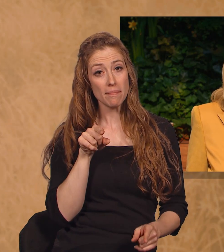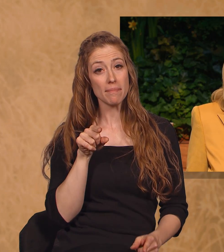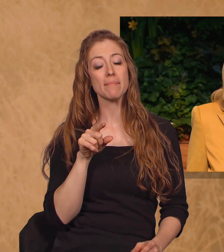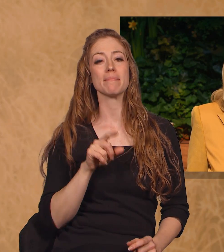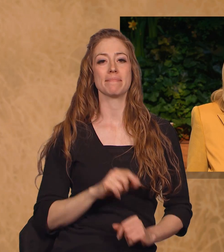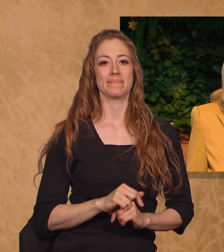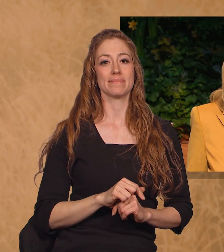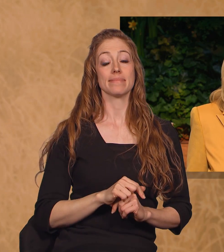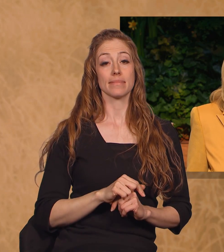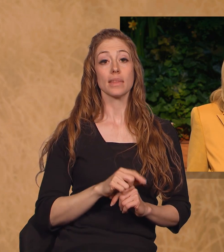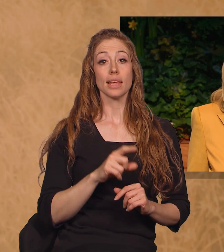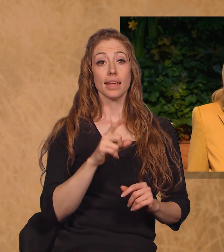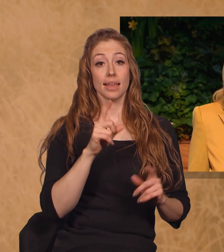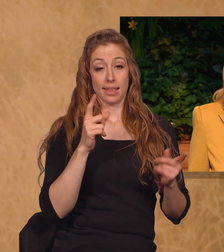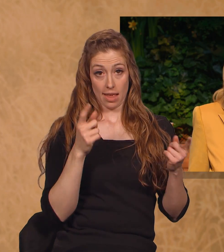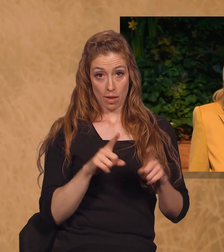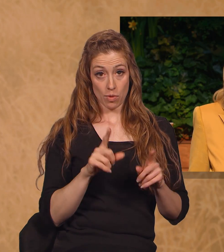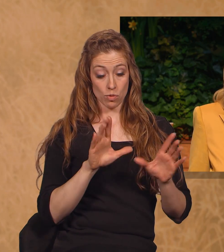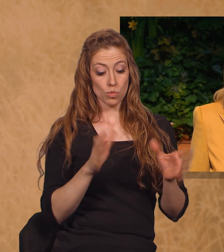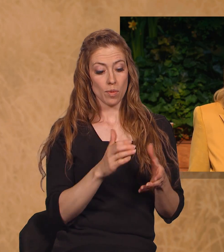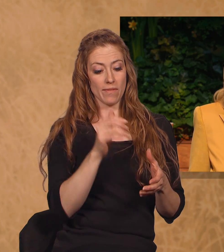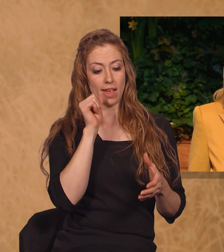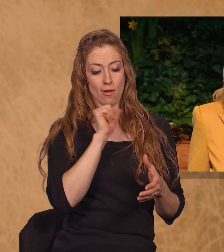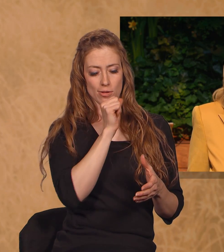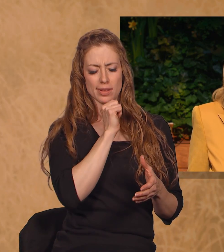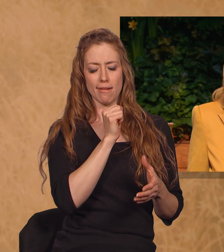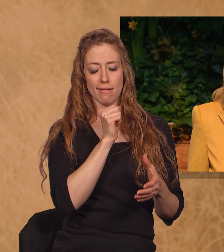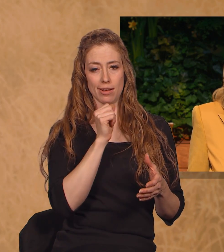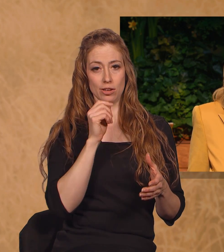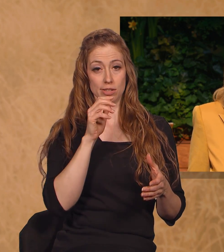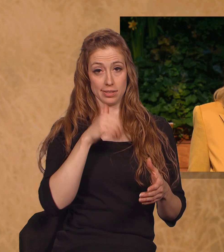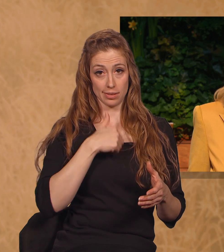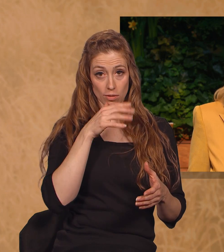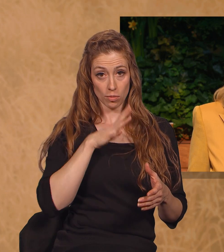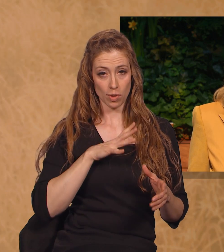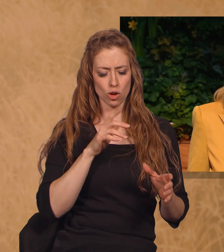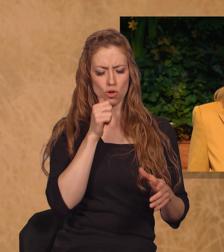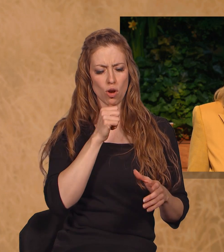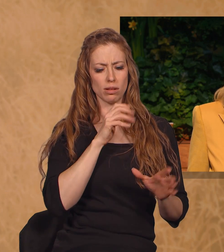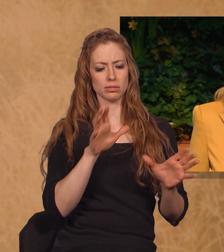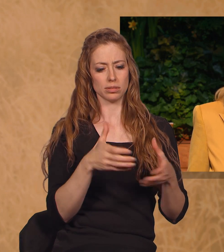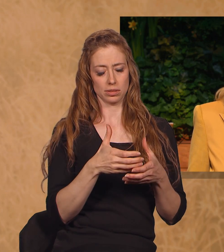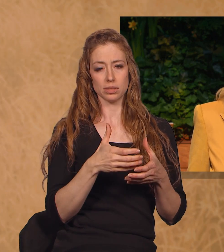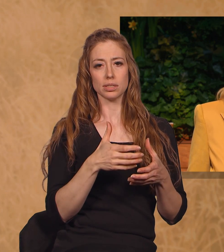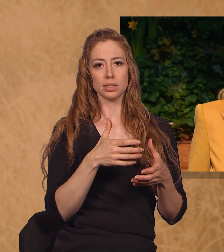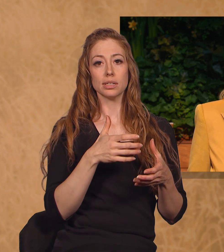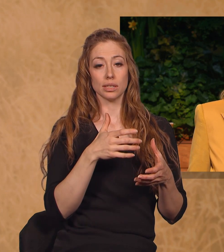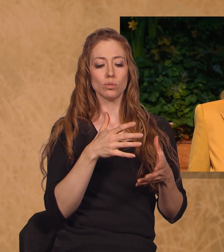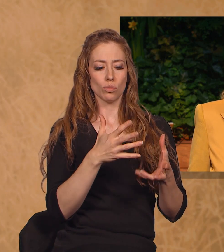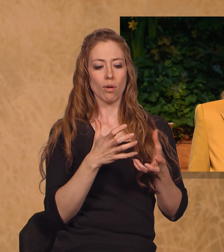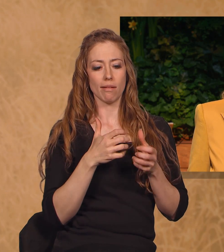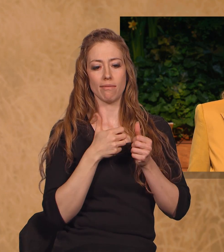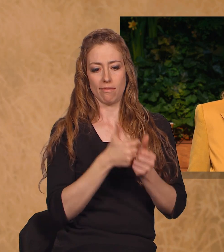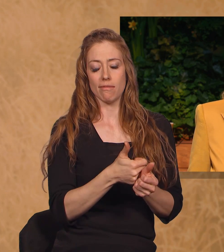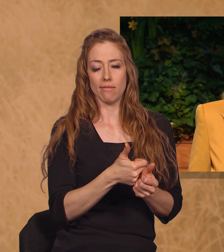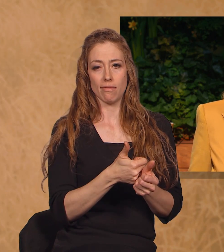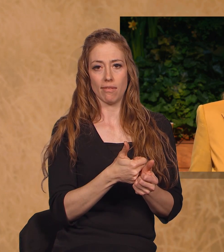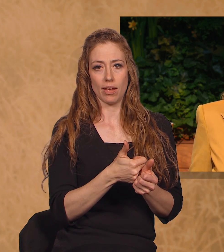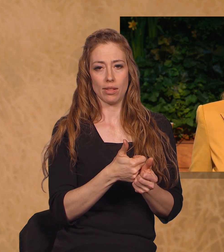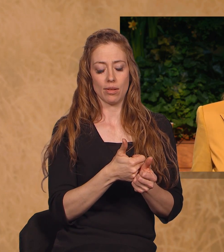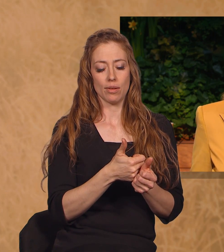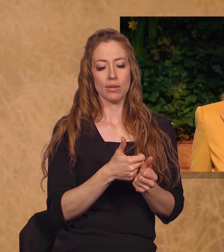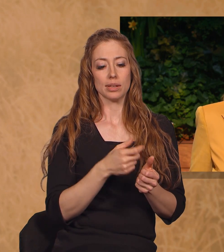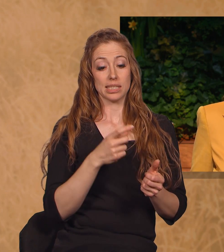Arizona, determined to arise and shine forth and to lead the youth in their community in living the standards and for the strength of youth.